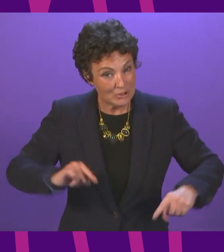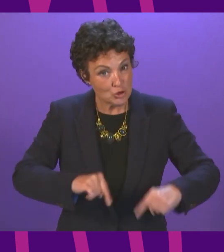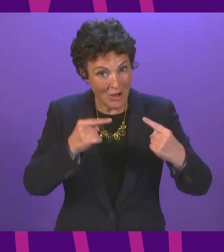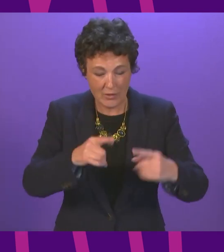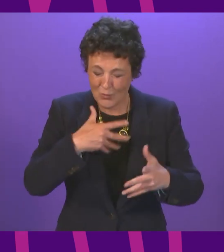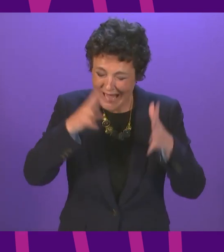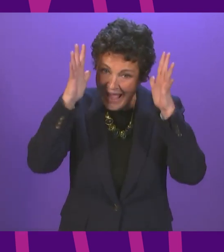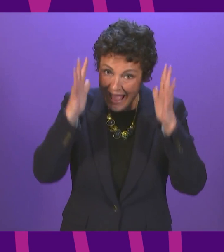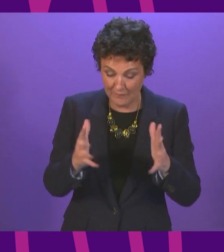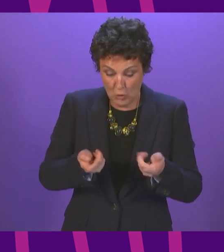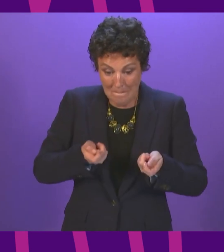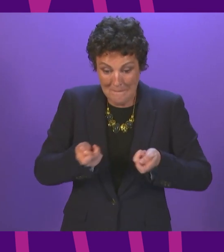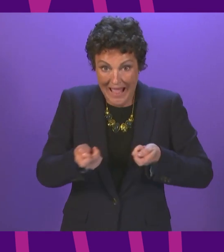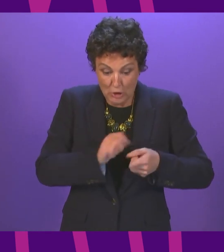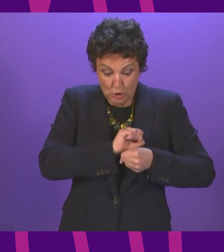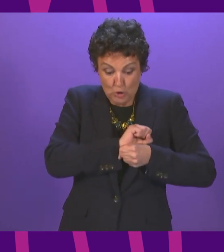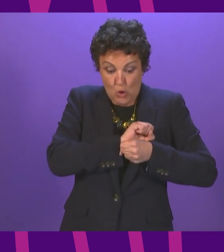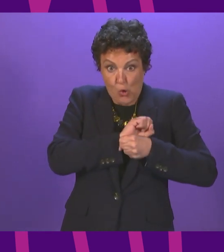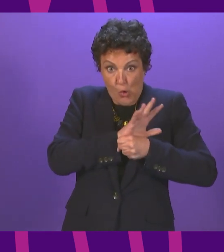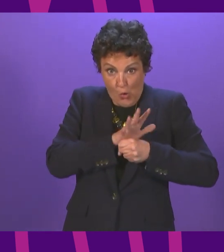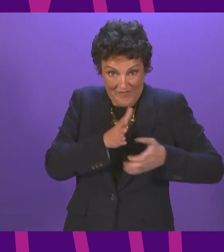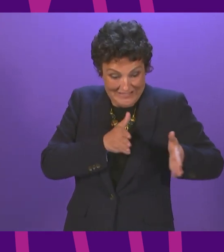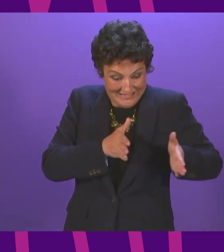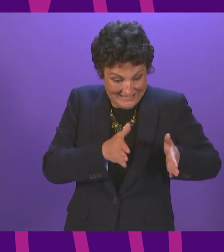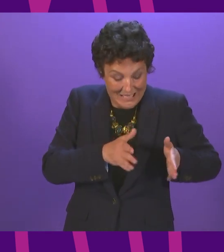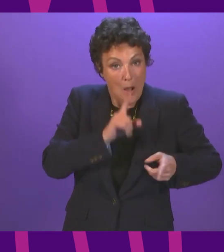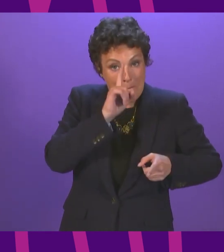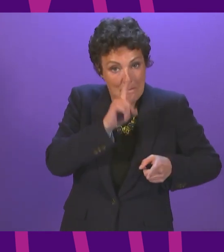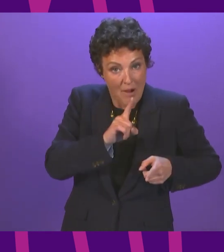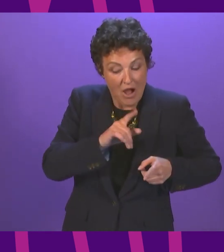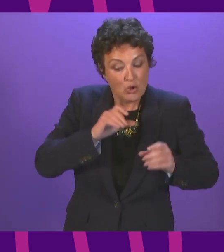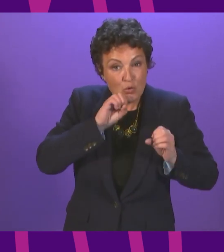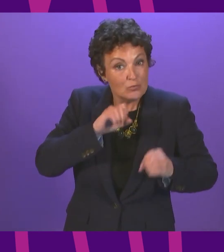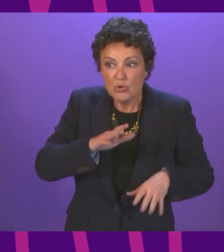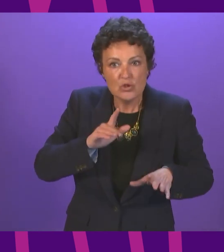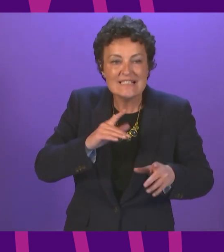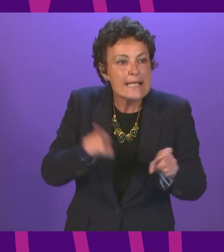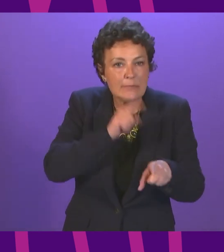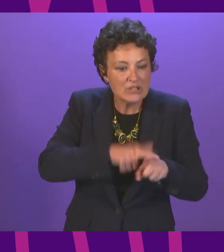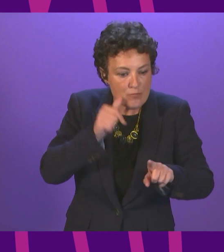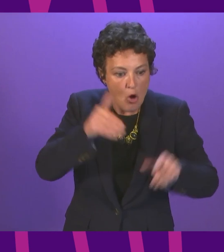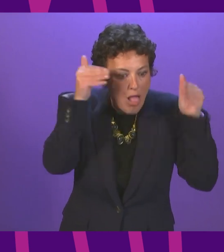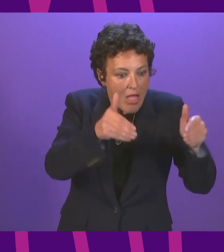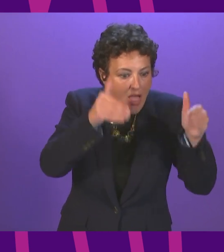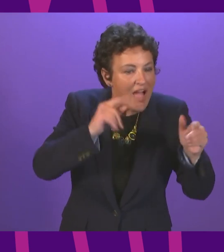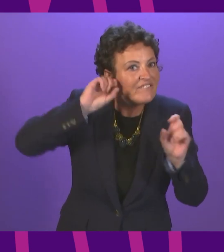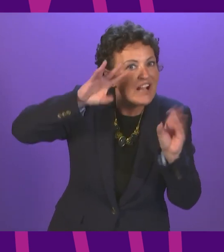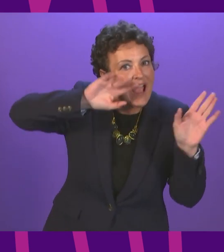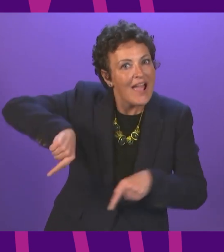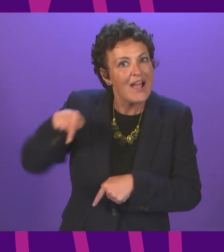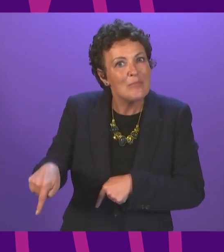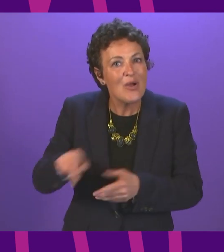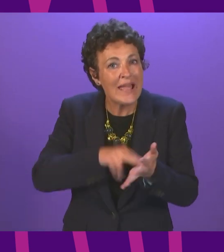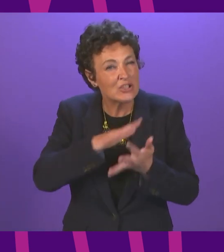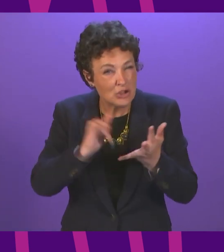COVID in a way that does not distract from the efforts of the NHS to deal with the backlog and get back to normal. Last year when we talked